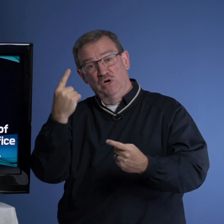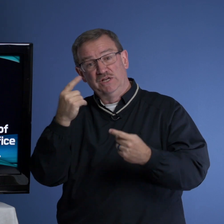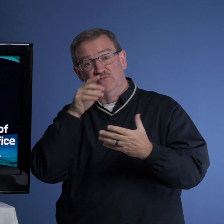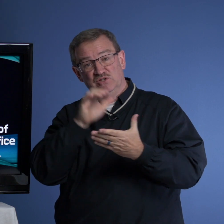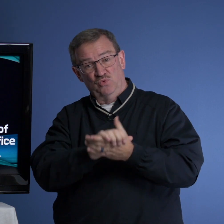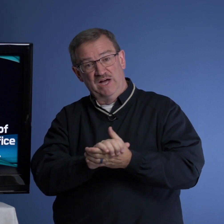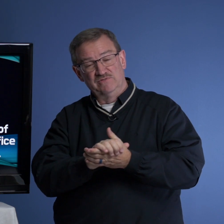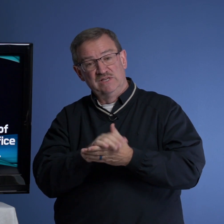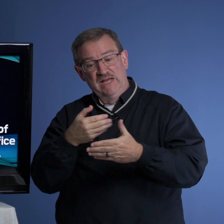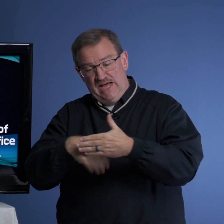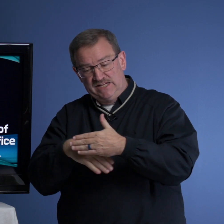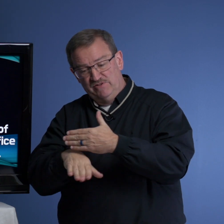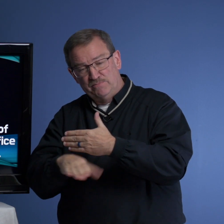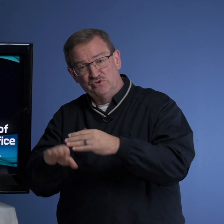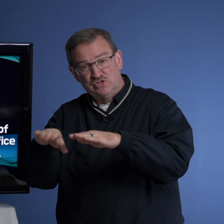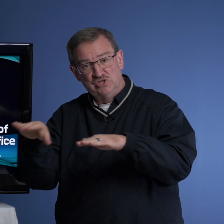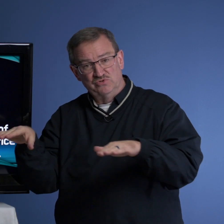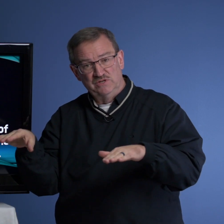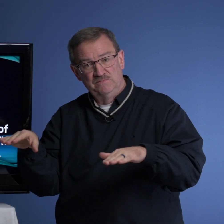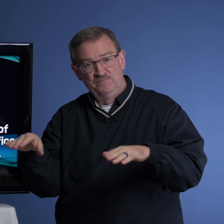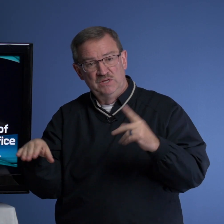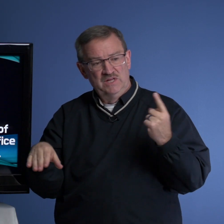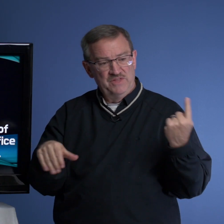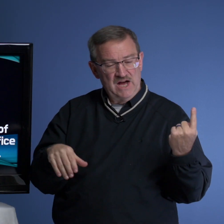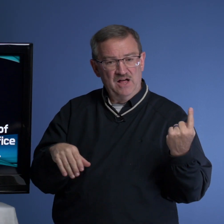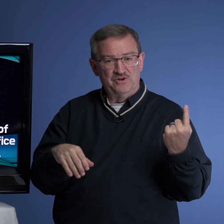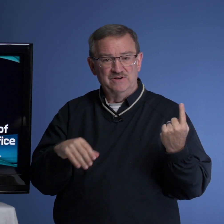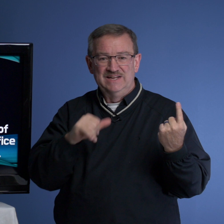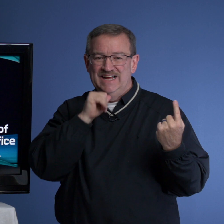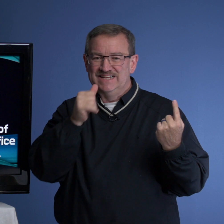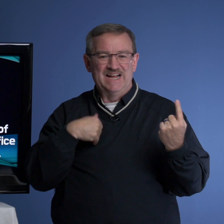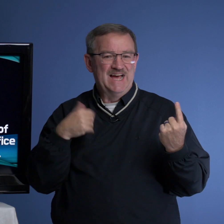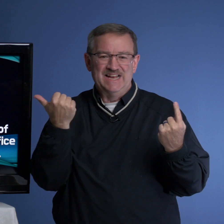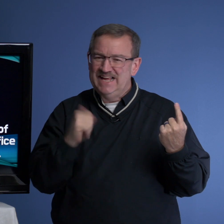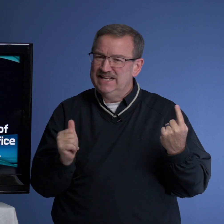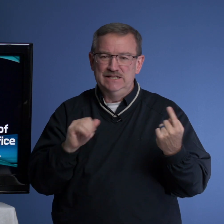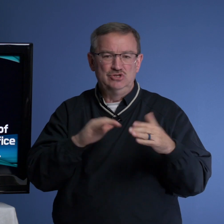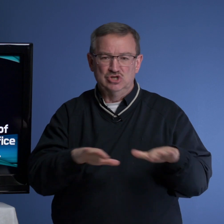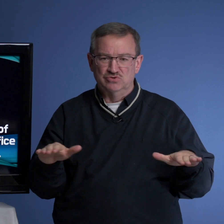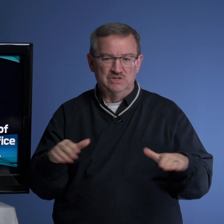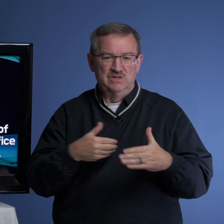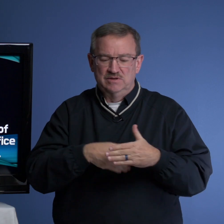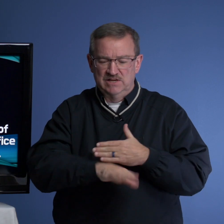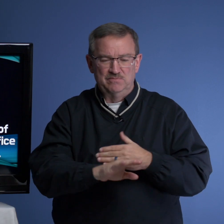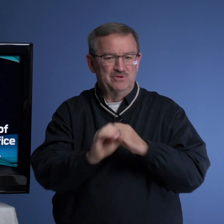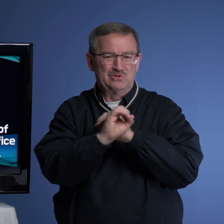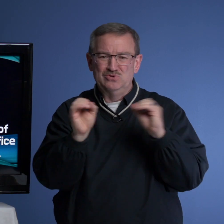One of his wives had given birth to children. The other had not had any children. Given birth to